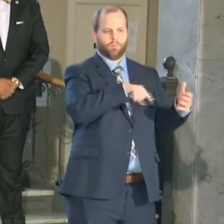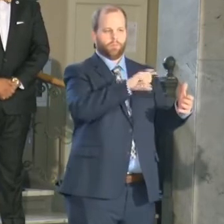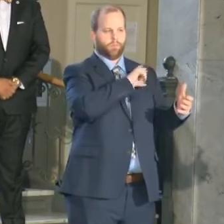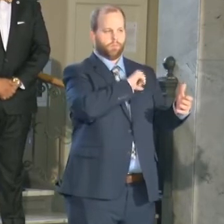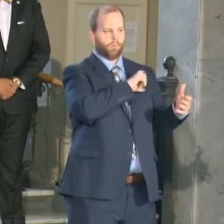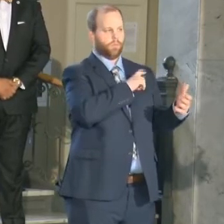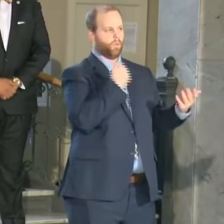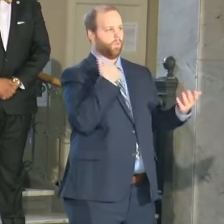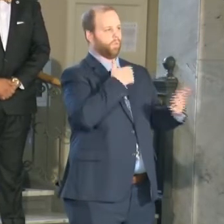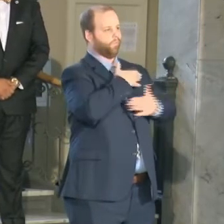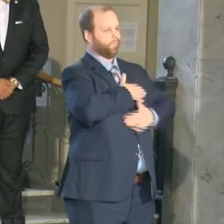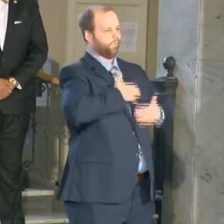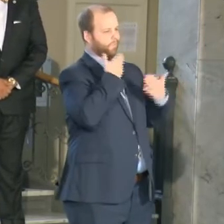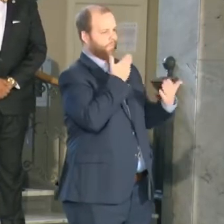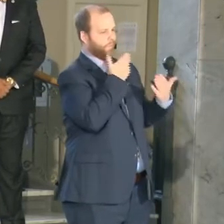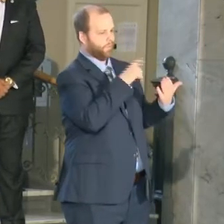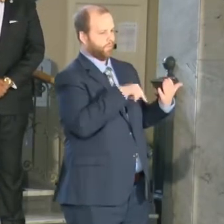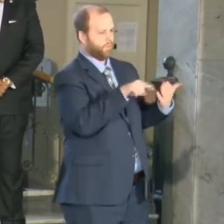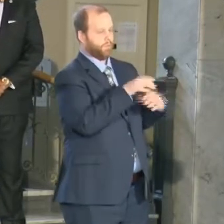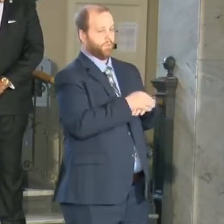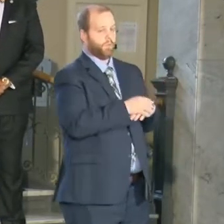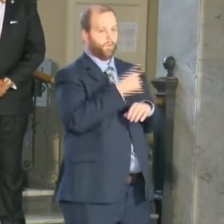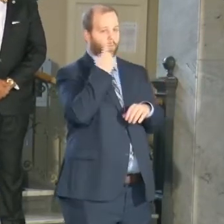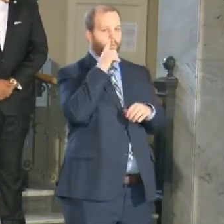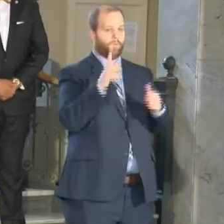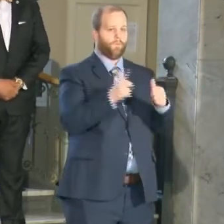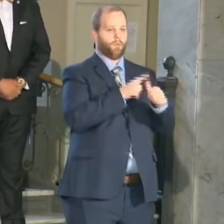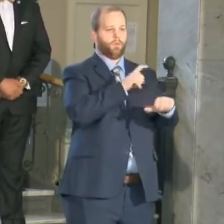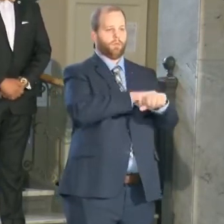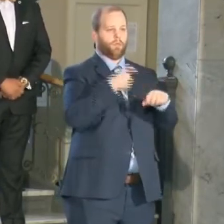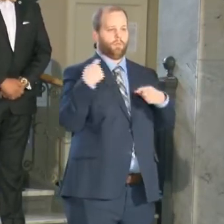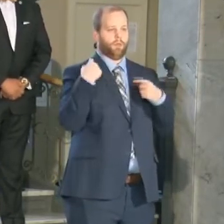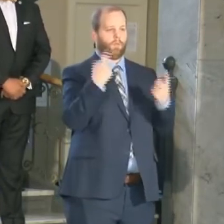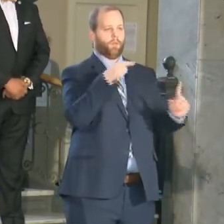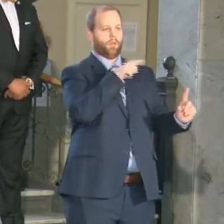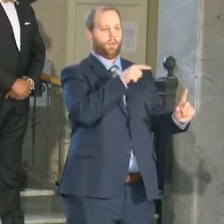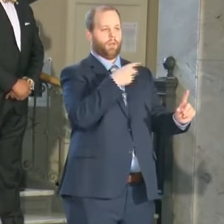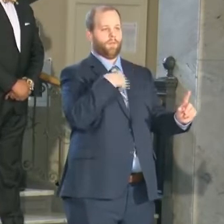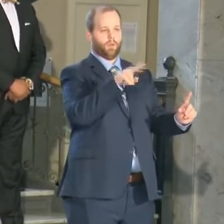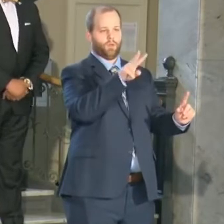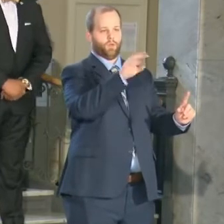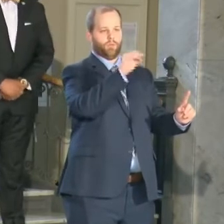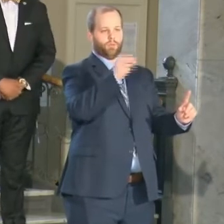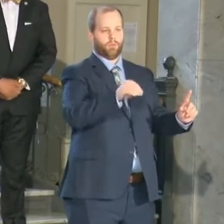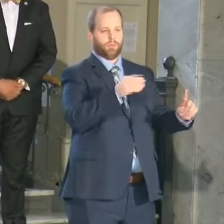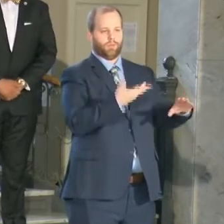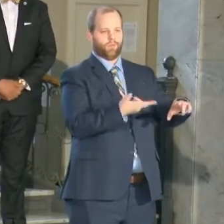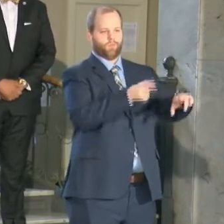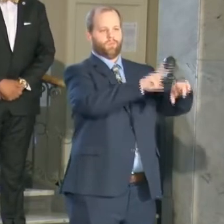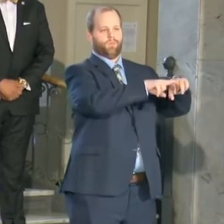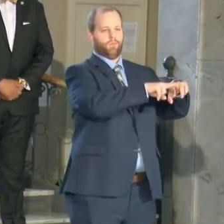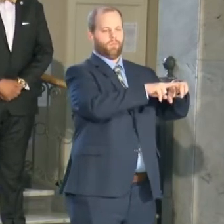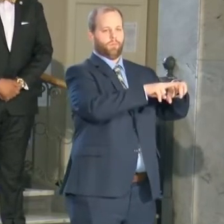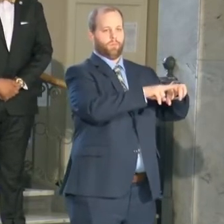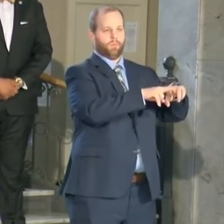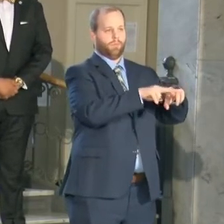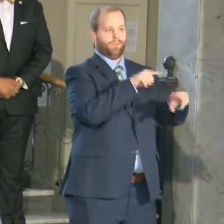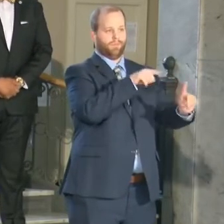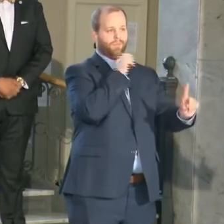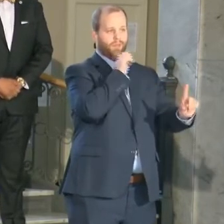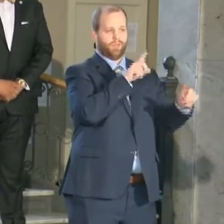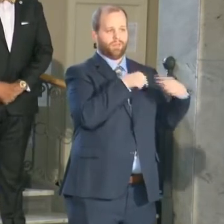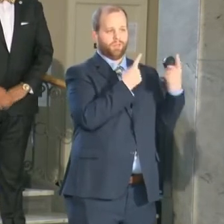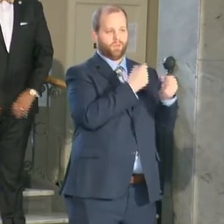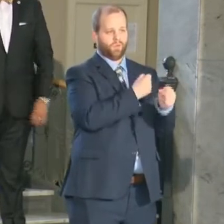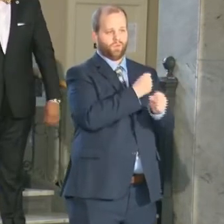appreciate them for the first time in five years they received a two percent raise they have not received a raise uh since 2017 i was